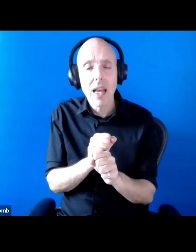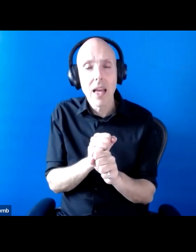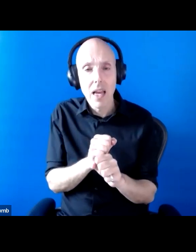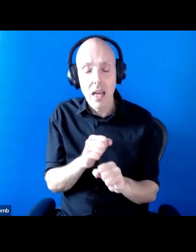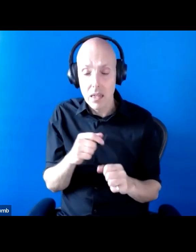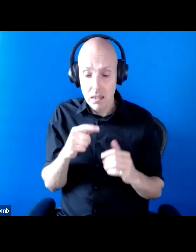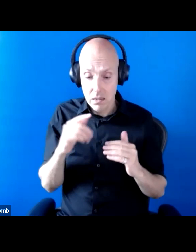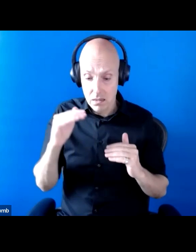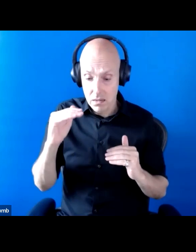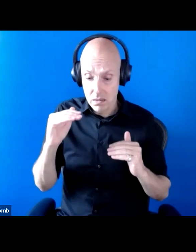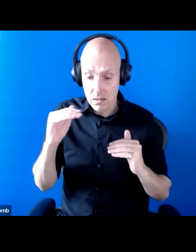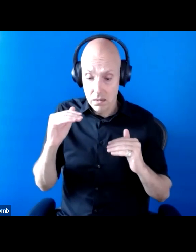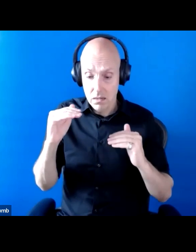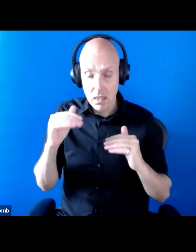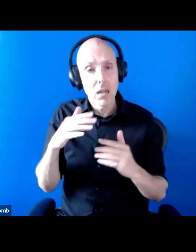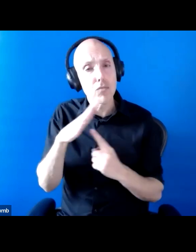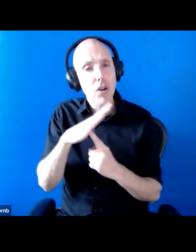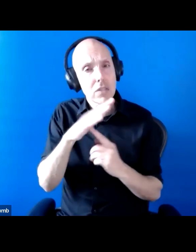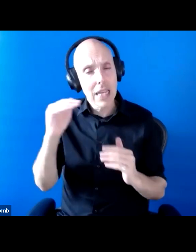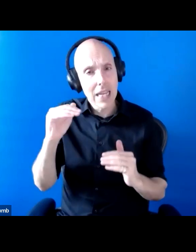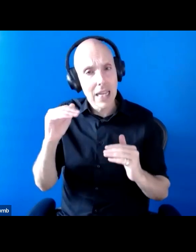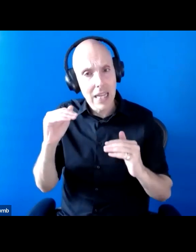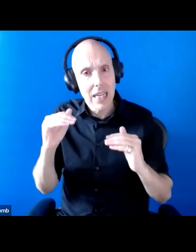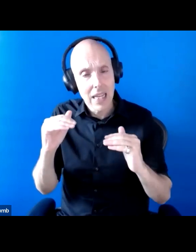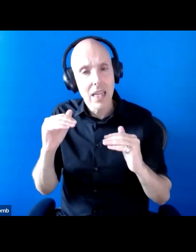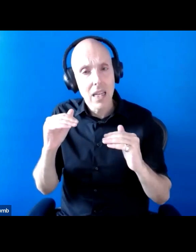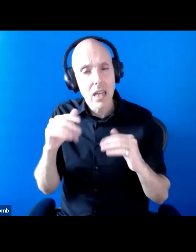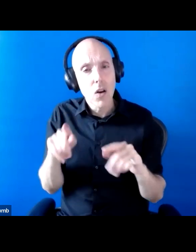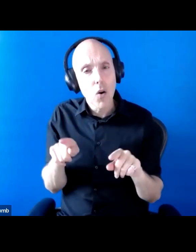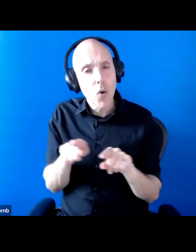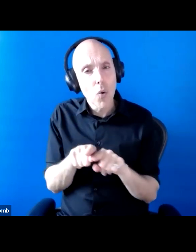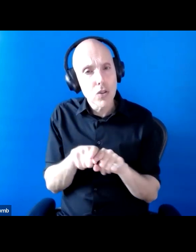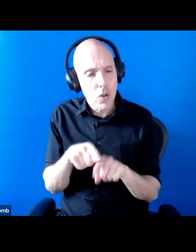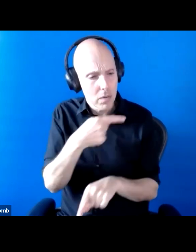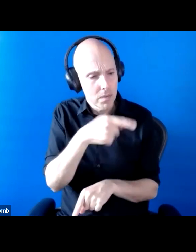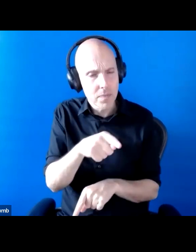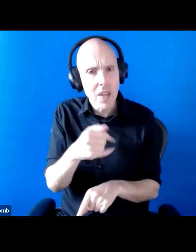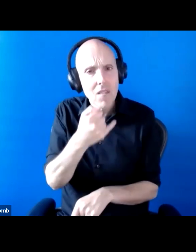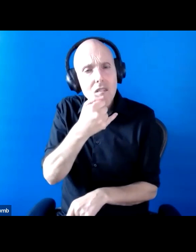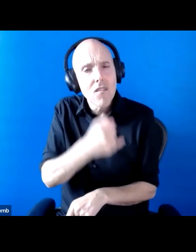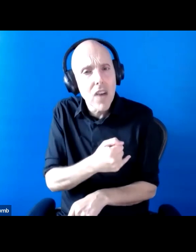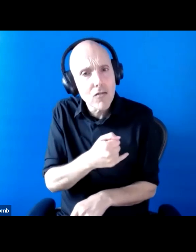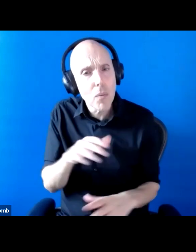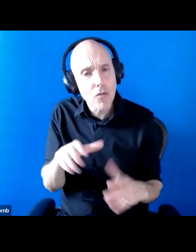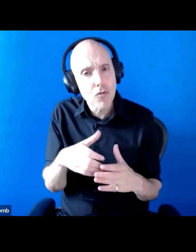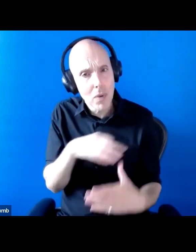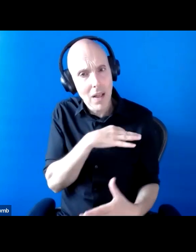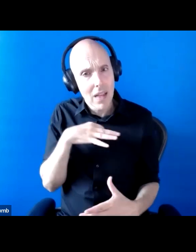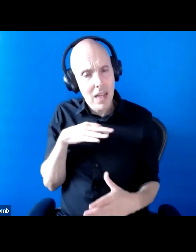We also had to make the case for the clinically extremely vulnerable group to move up the priority list, which with